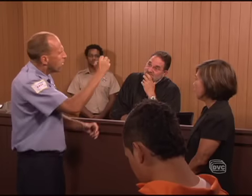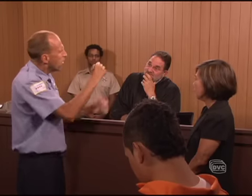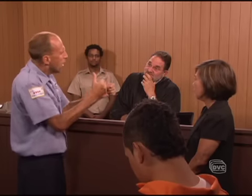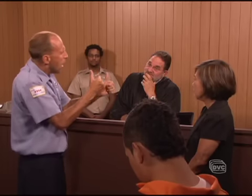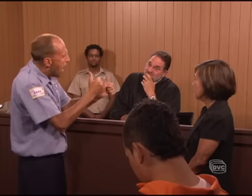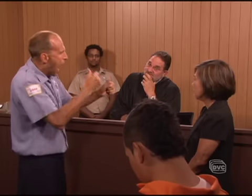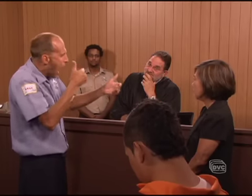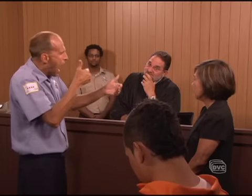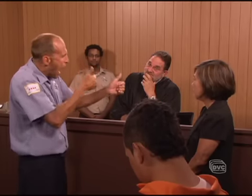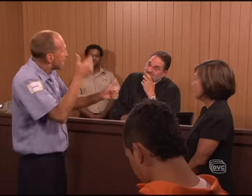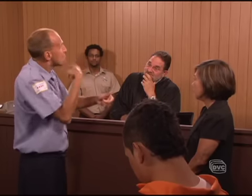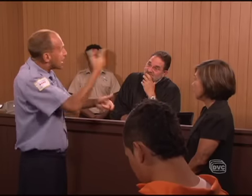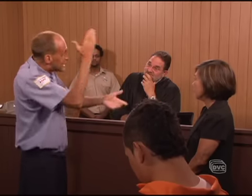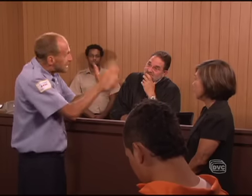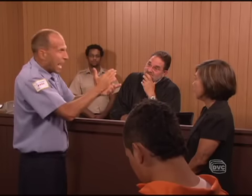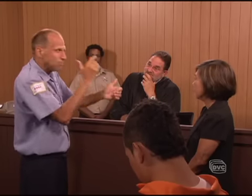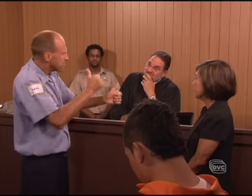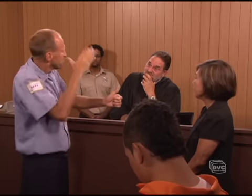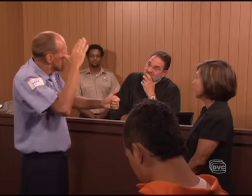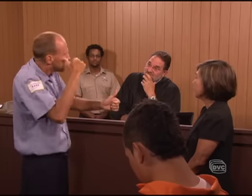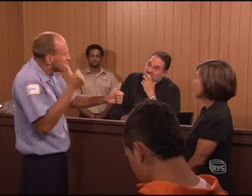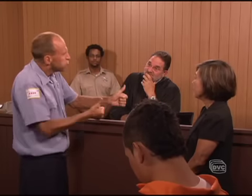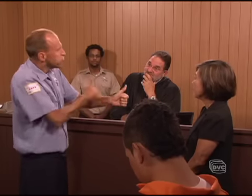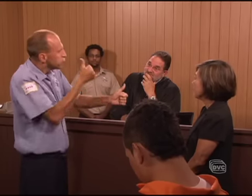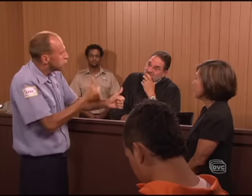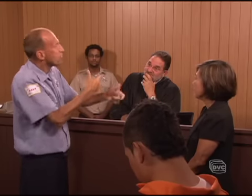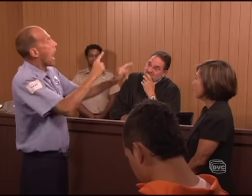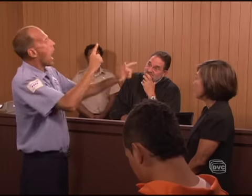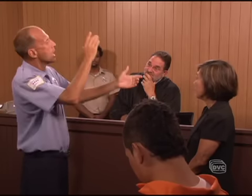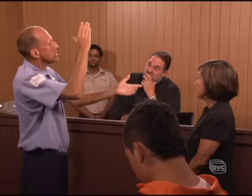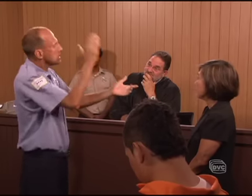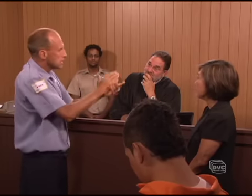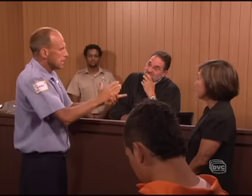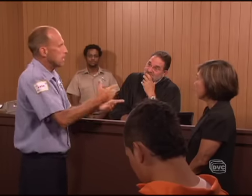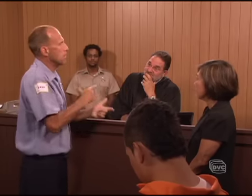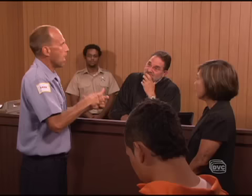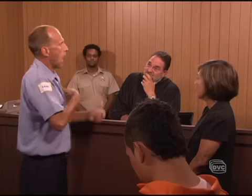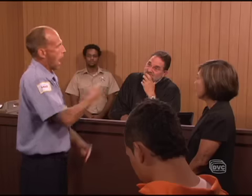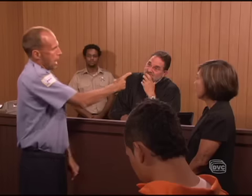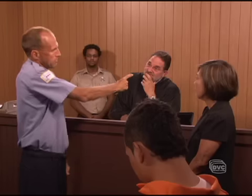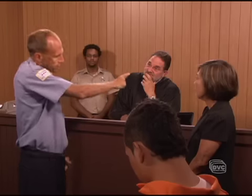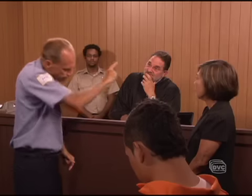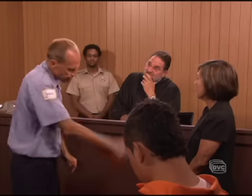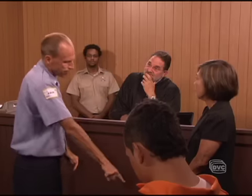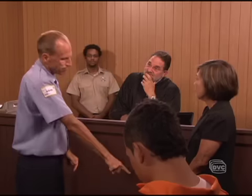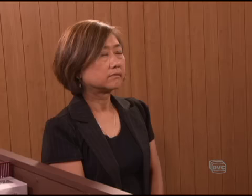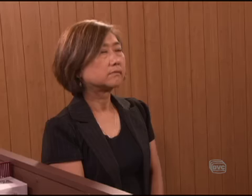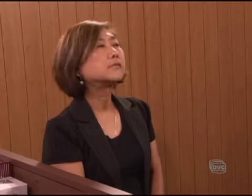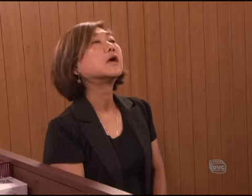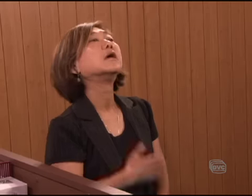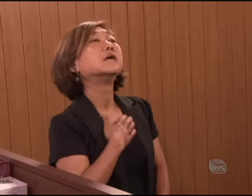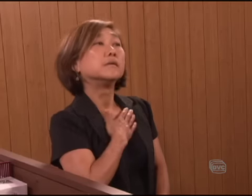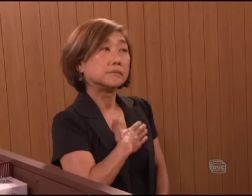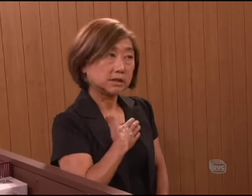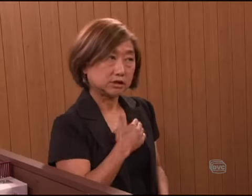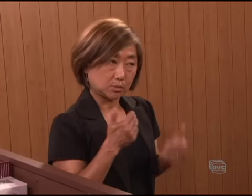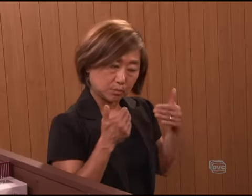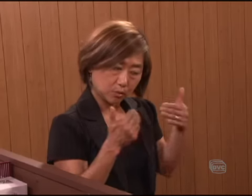miles an hour, trying to catch up to him, but he kept trying to get away. Finally, I pulled the car over and got the guy on the ground. Please